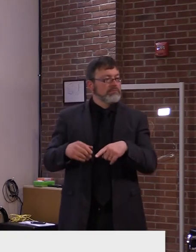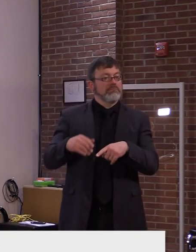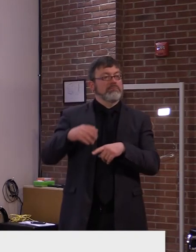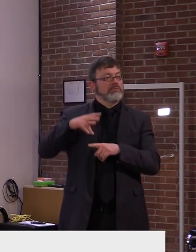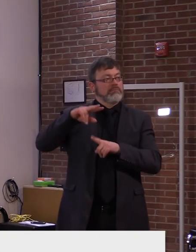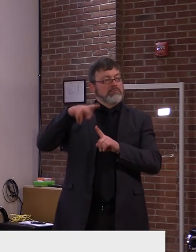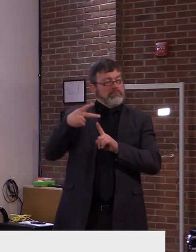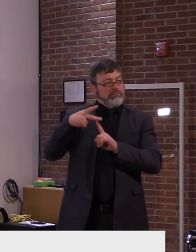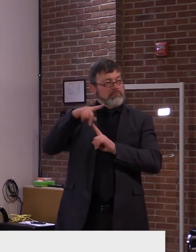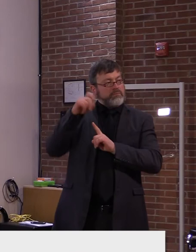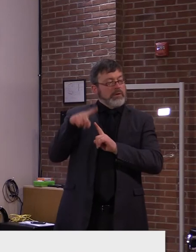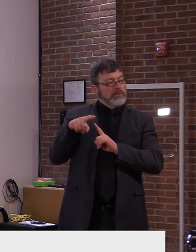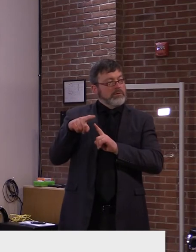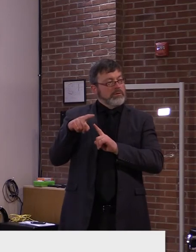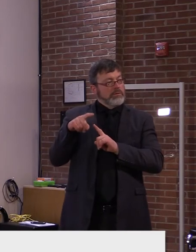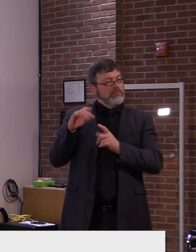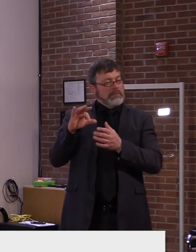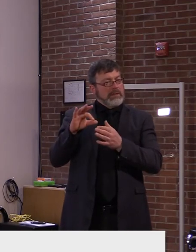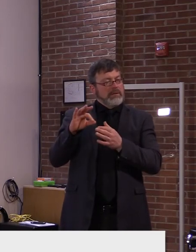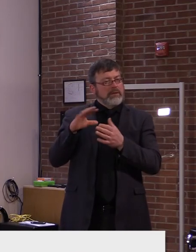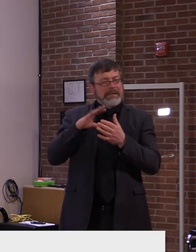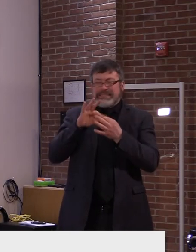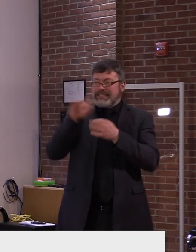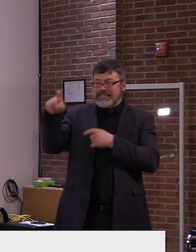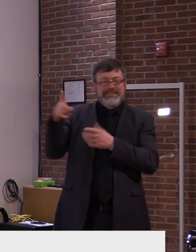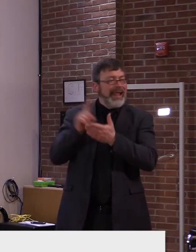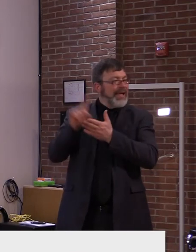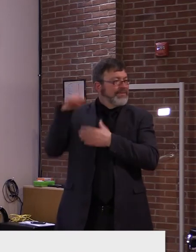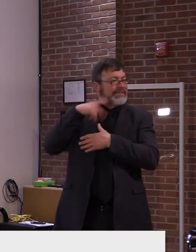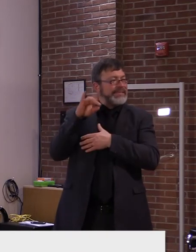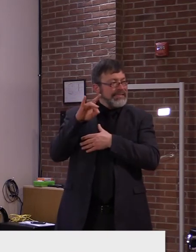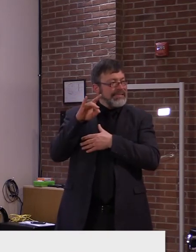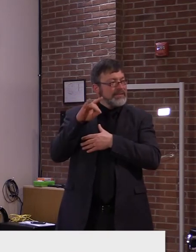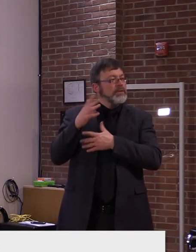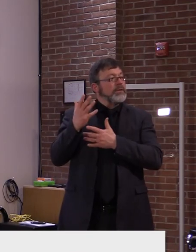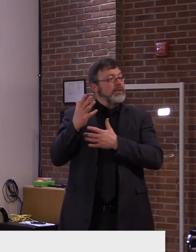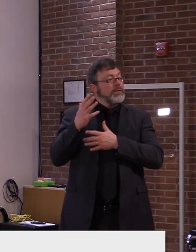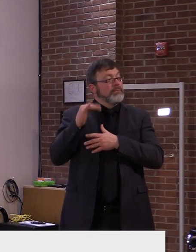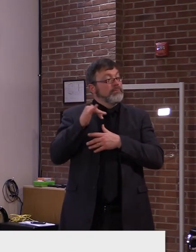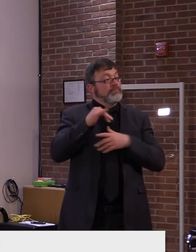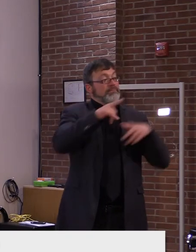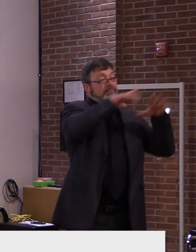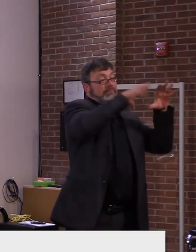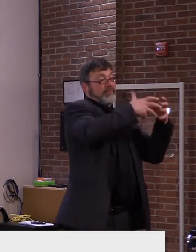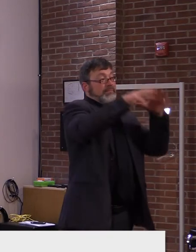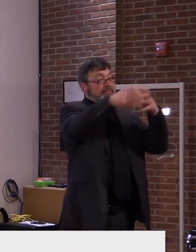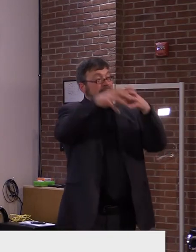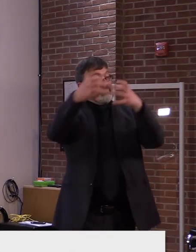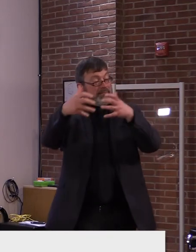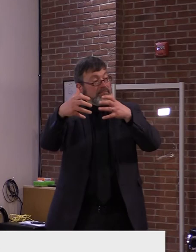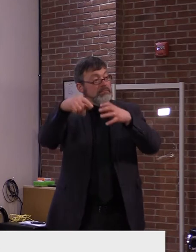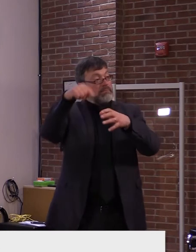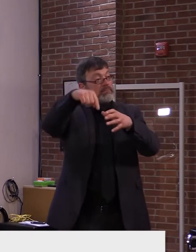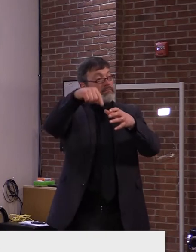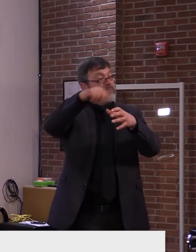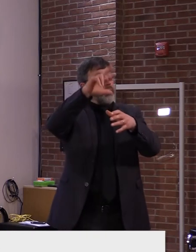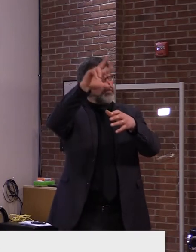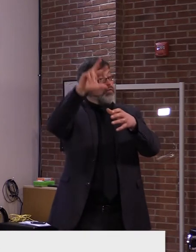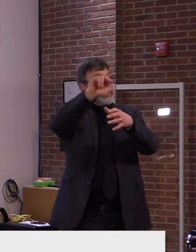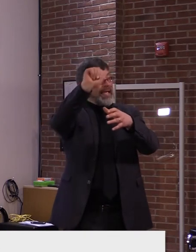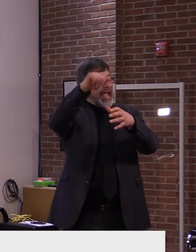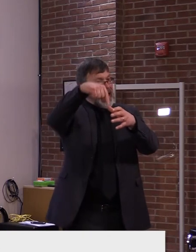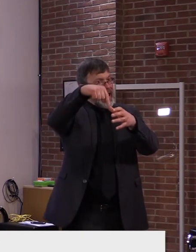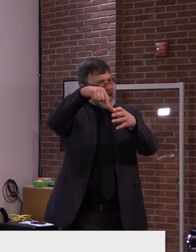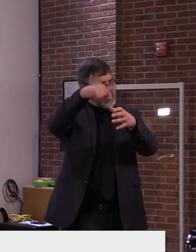Uh, have you gotten an update on the VA vaccine, vaccine distribution program? Um, I